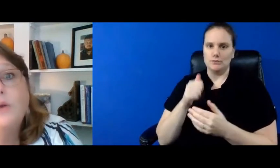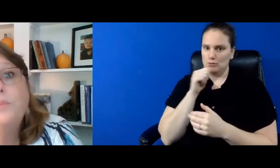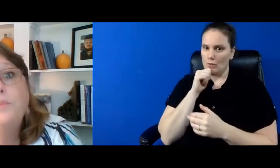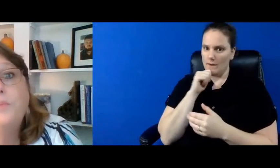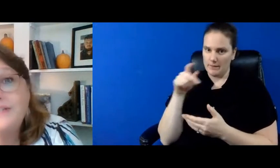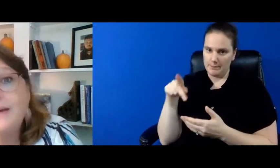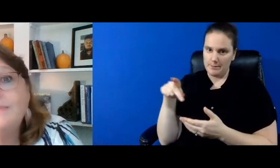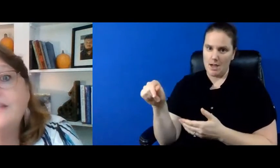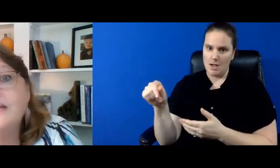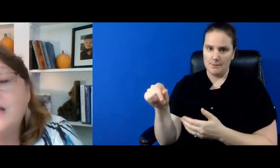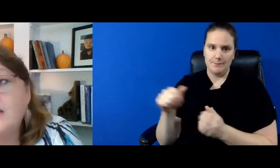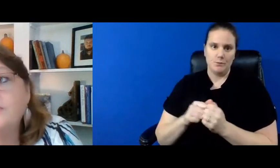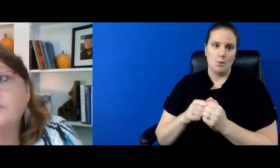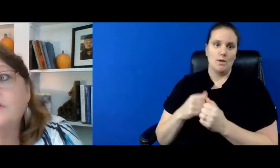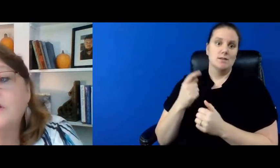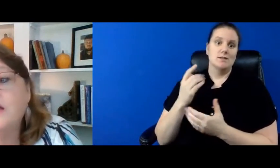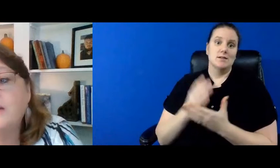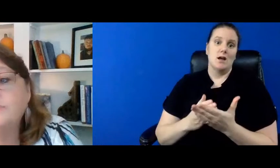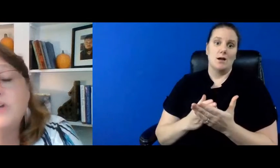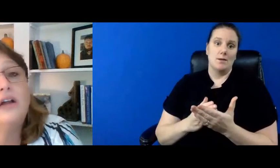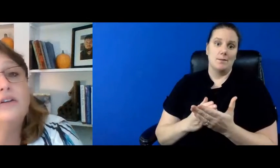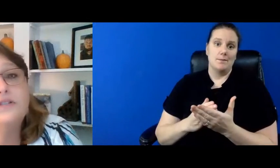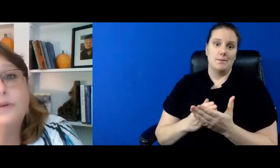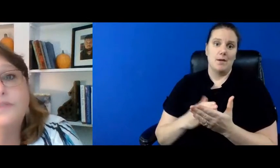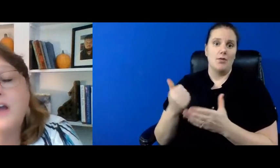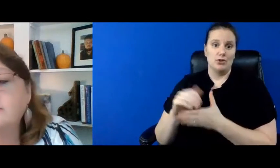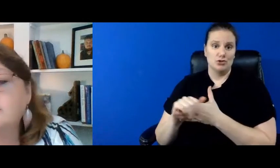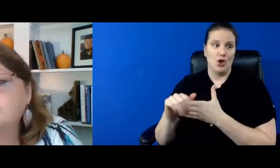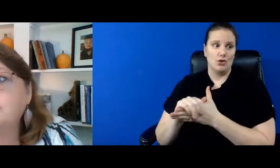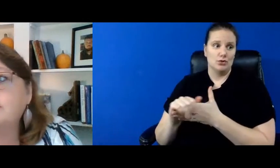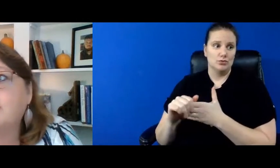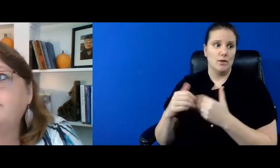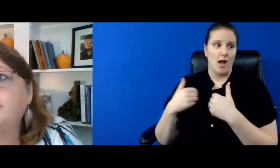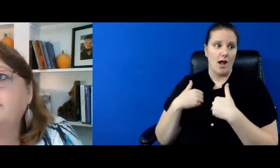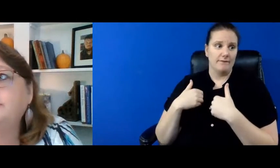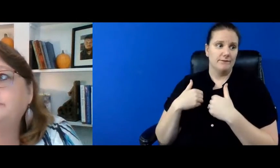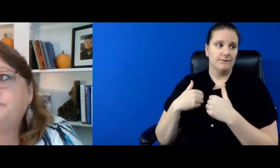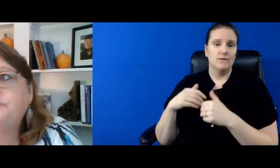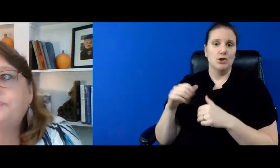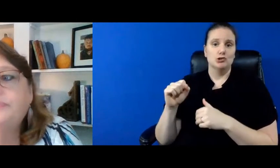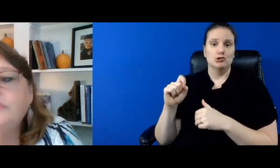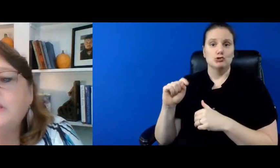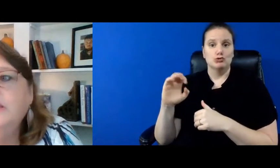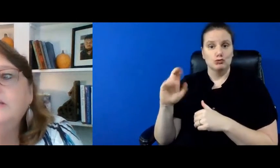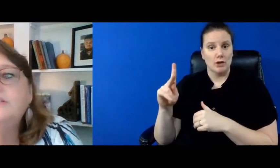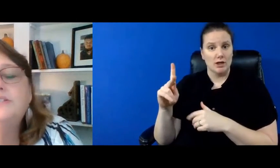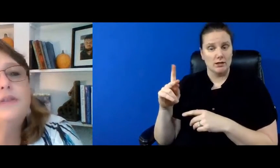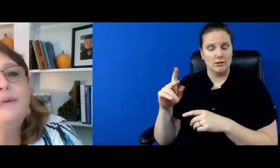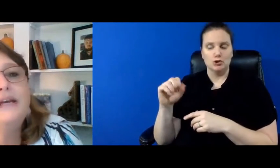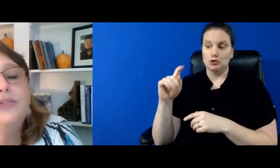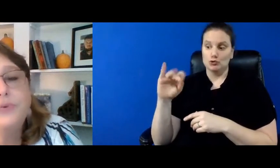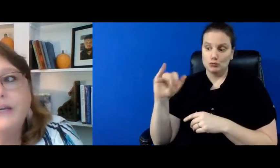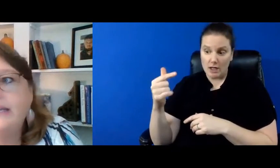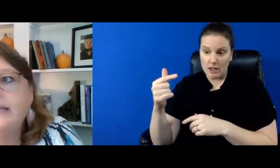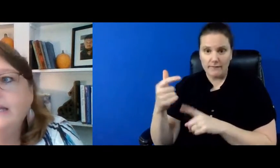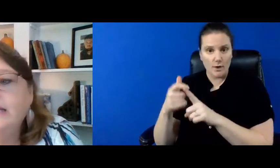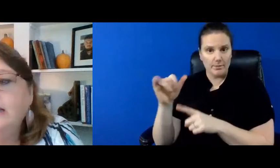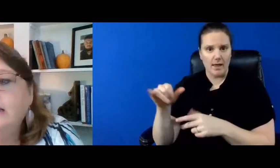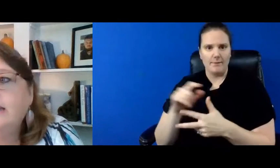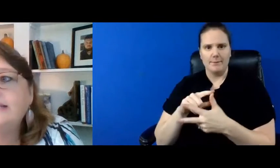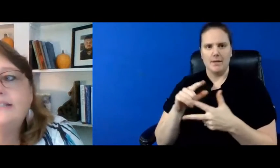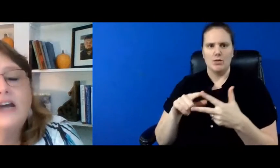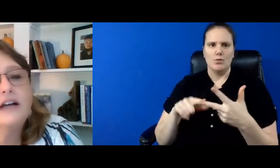with some of the other dollars that we've gotten the strings off of so the big three